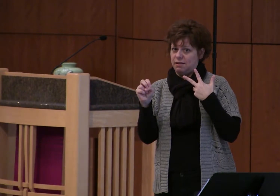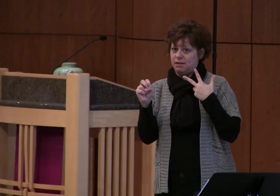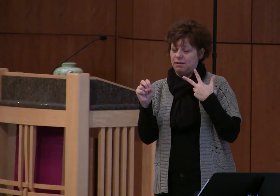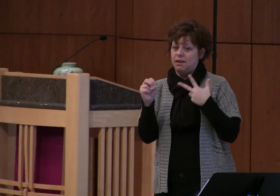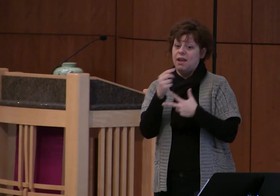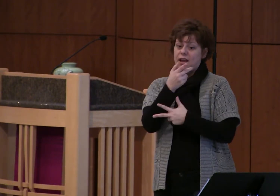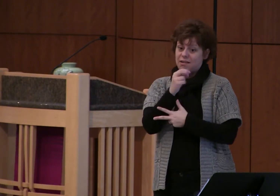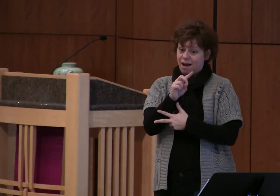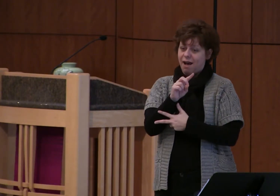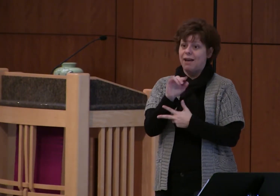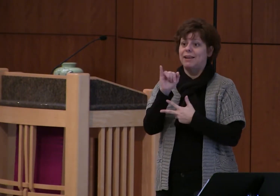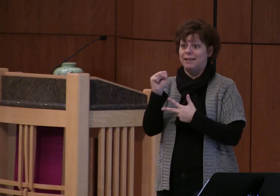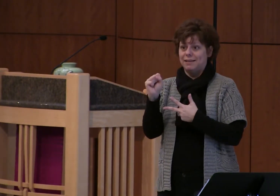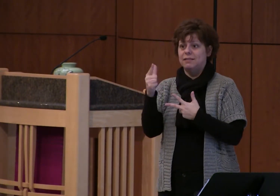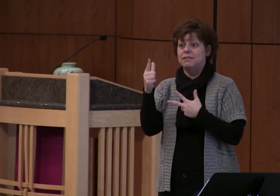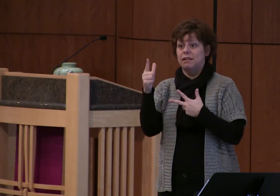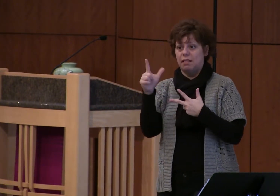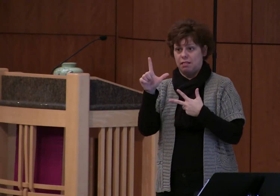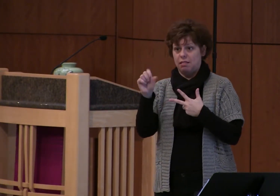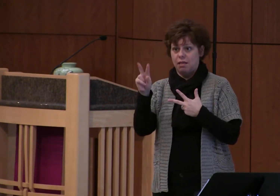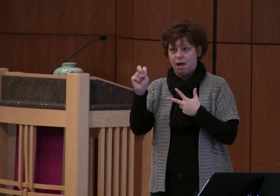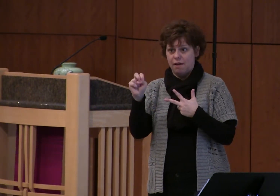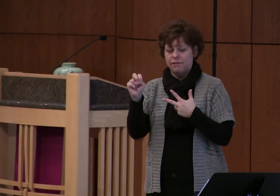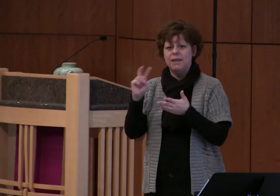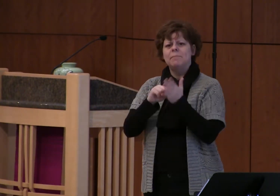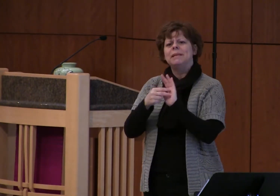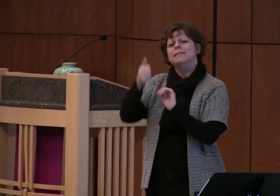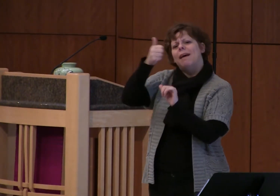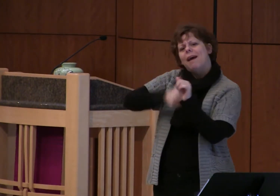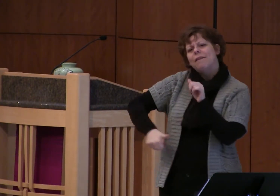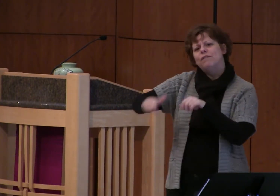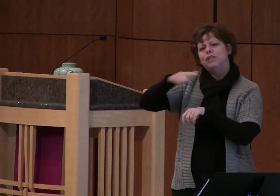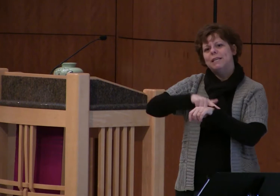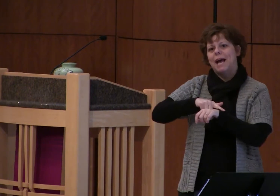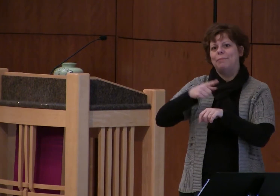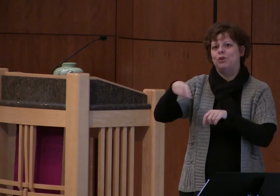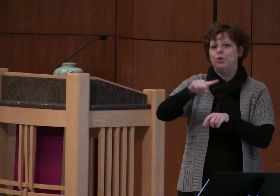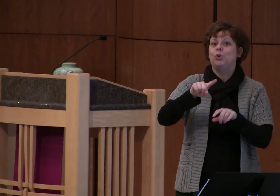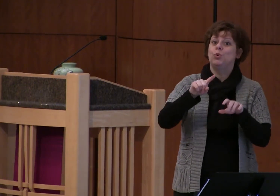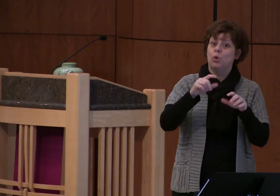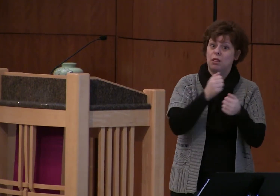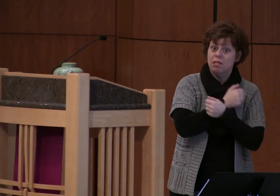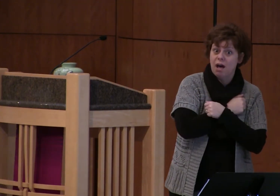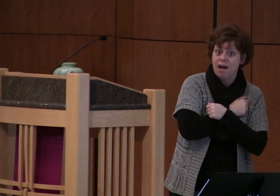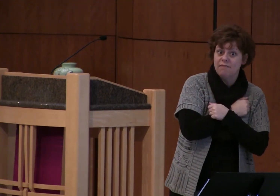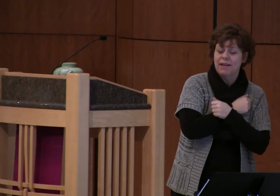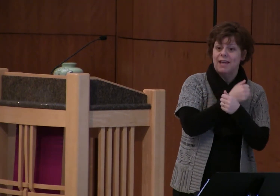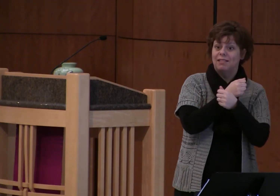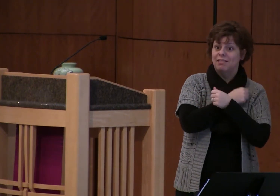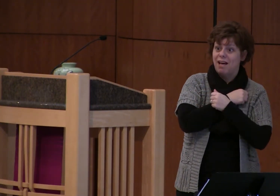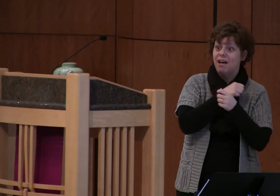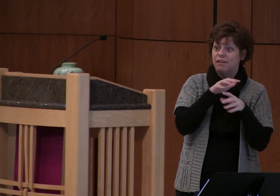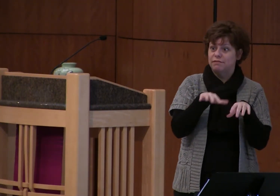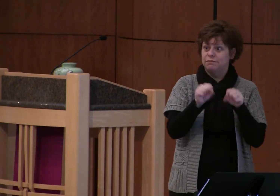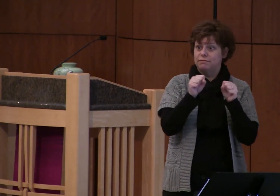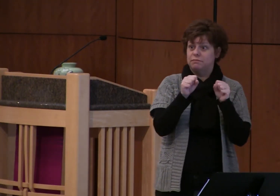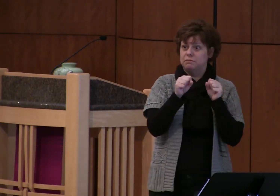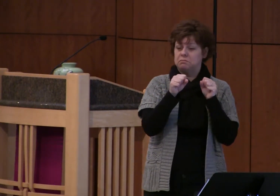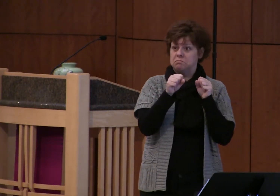God is glorified every time that love wins and certainly